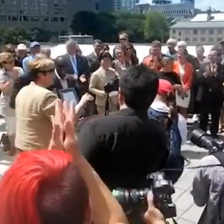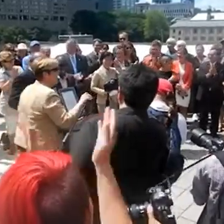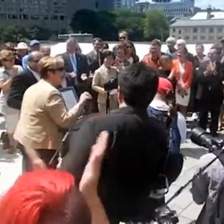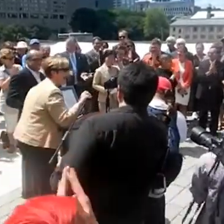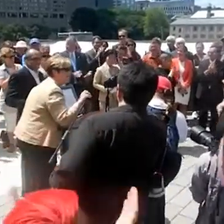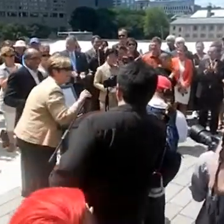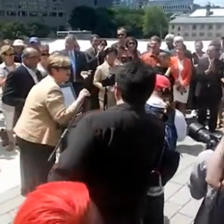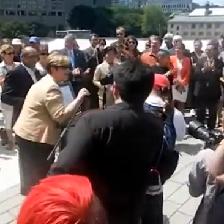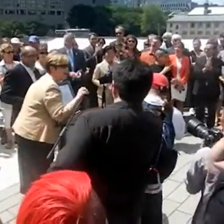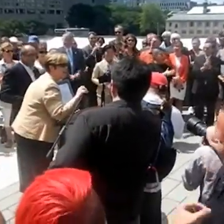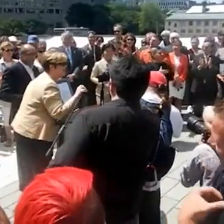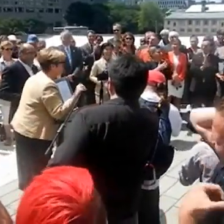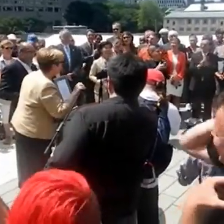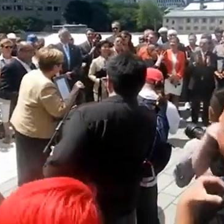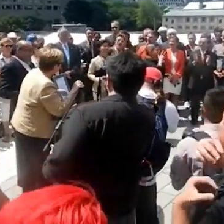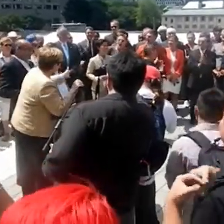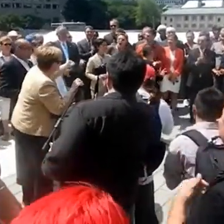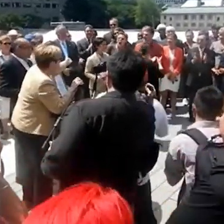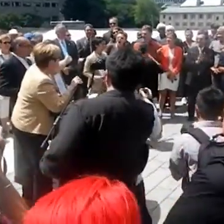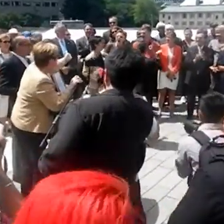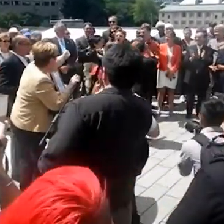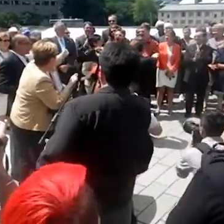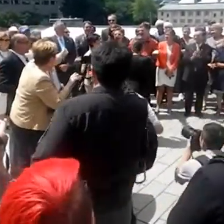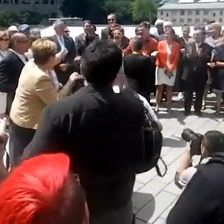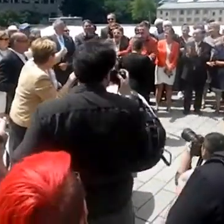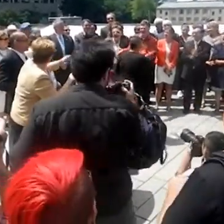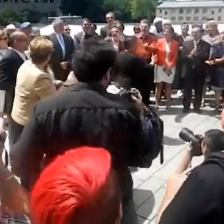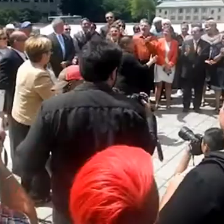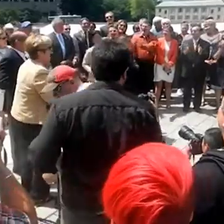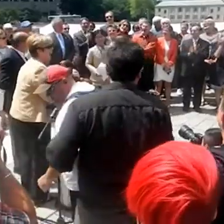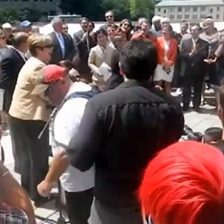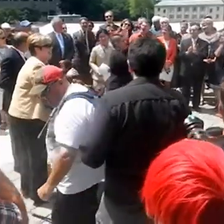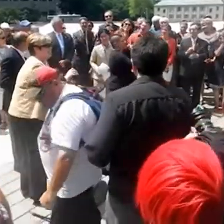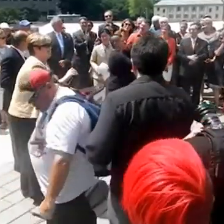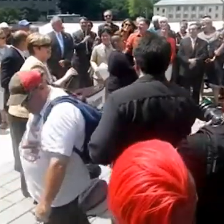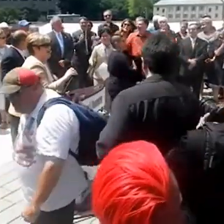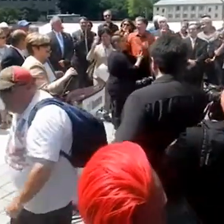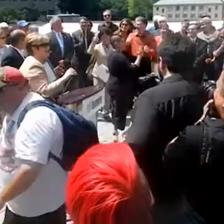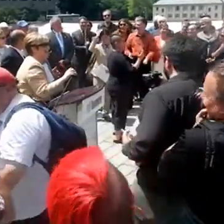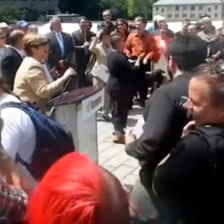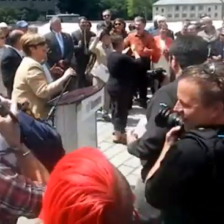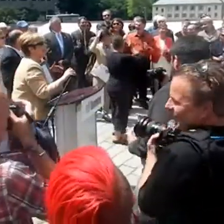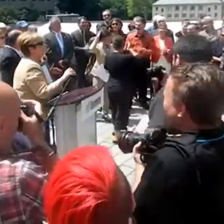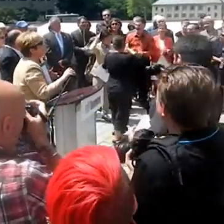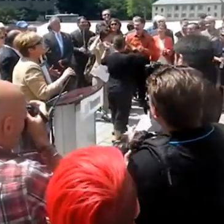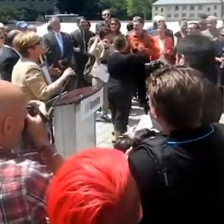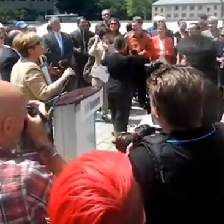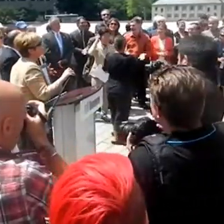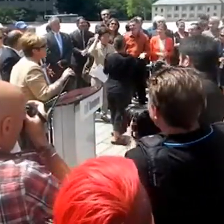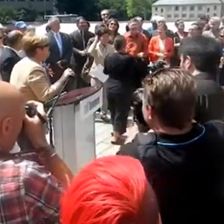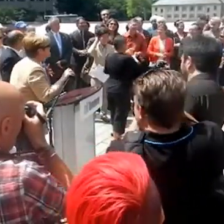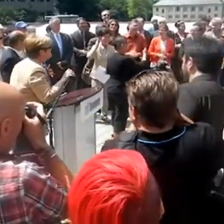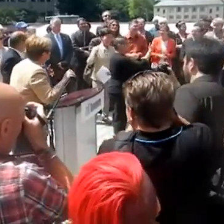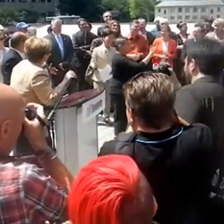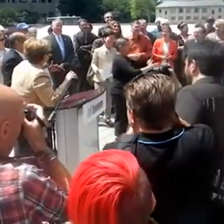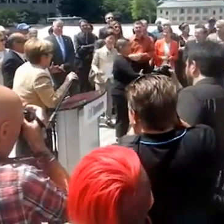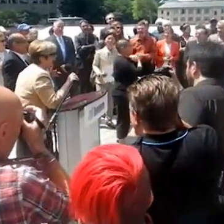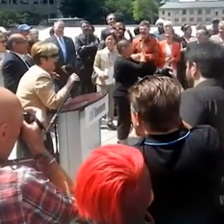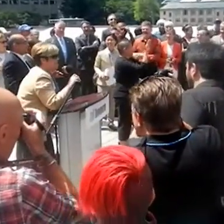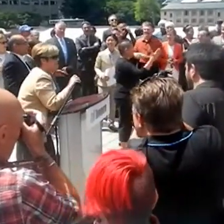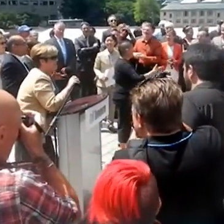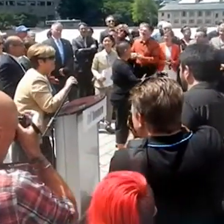Tonight Birthday to you Happy Birthday to you